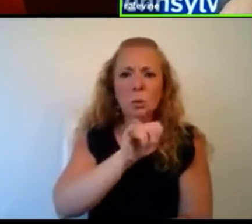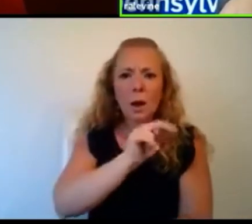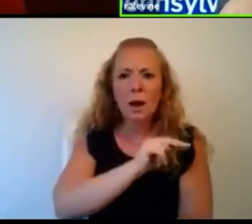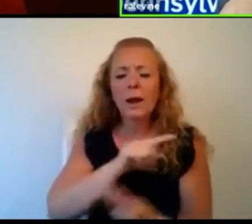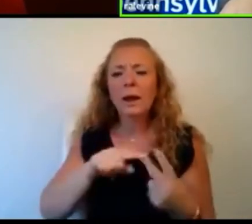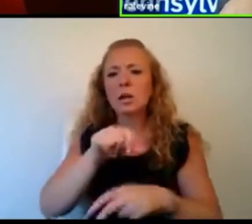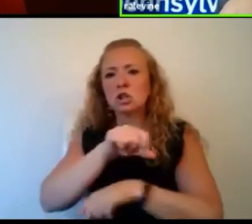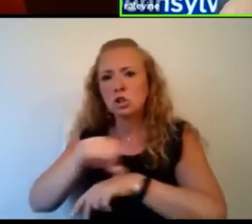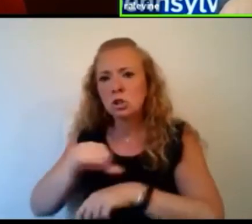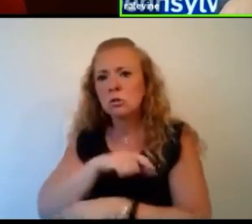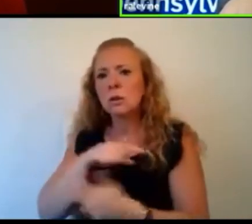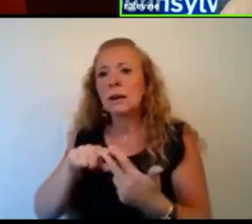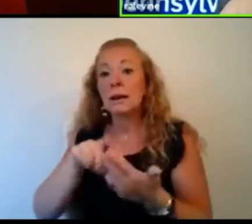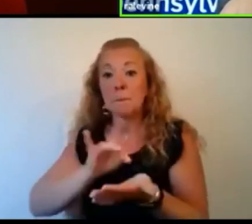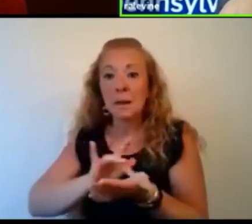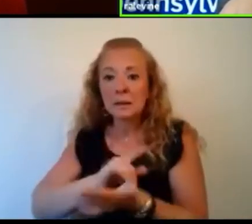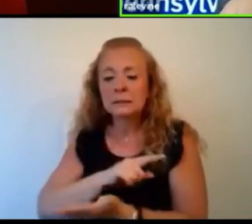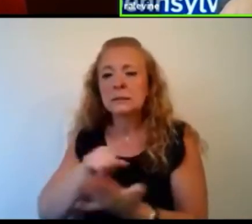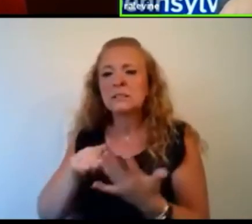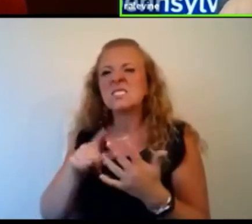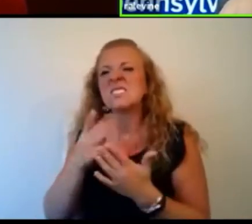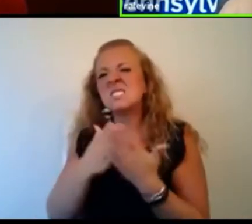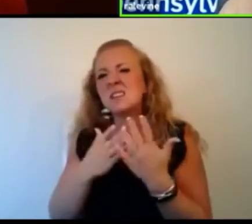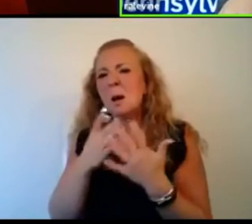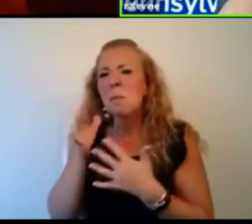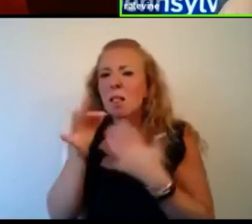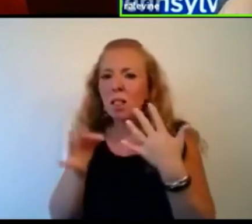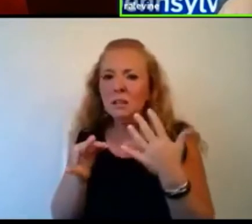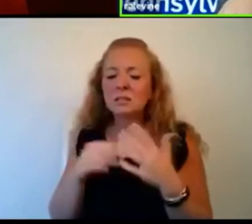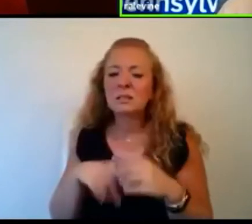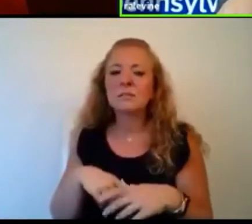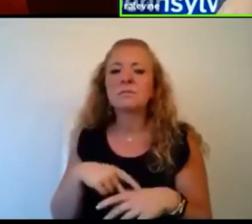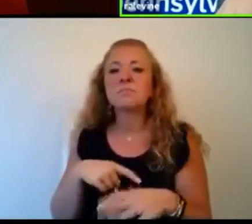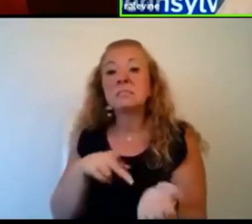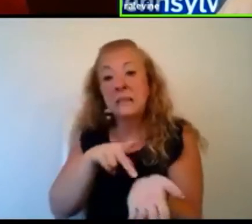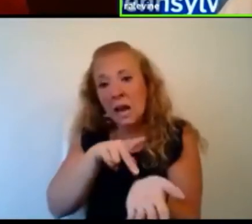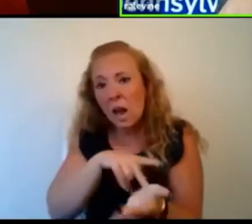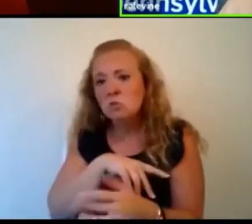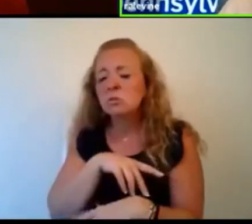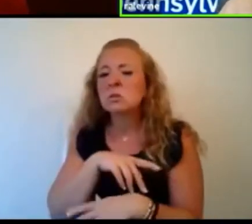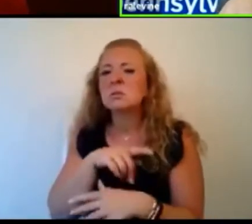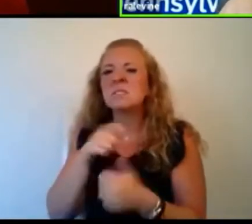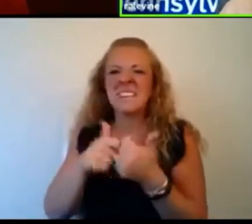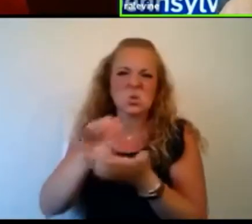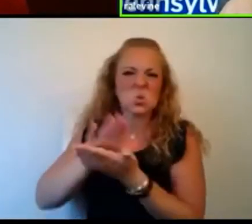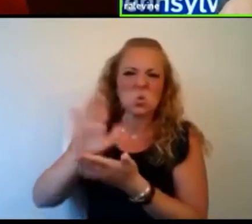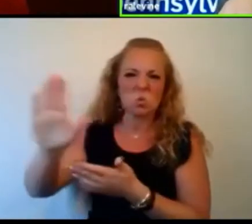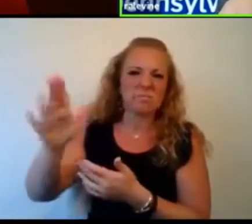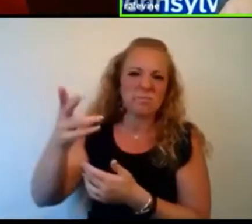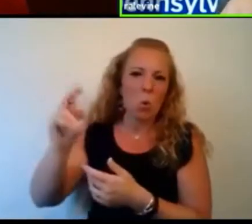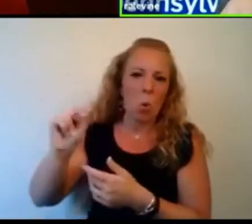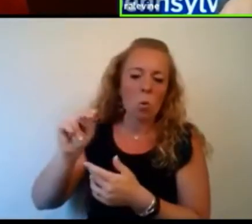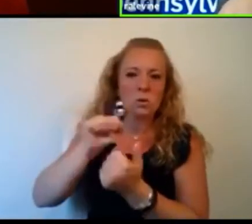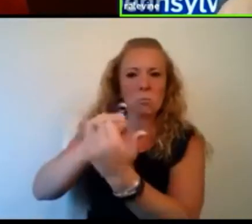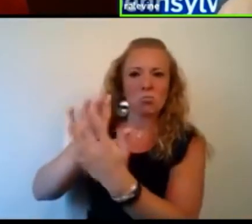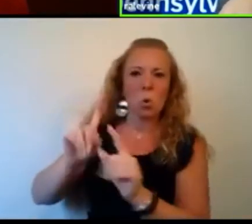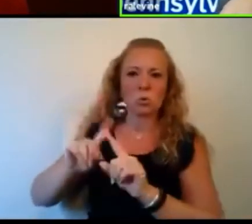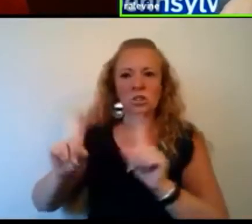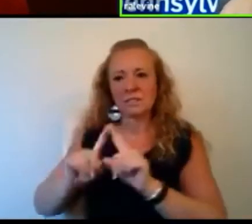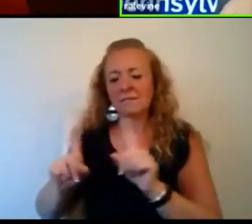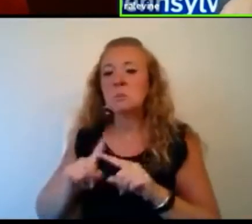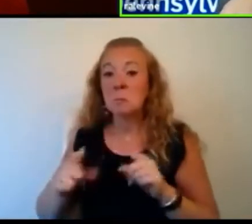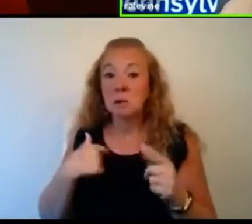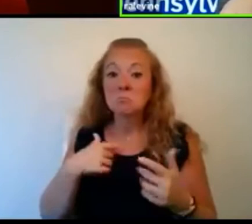you do medicine, you have some electives, you do psychiatry, uh, each school is a little bit different in terms of what's required and what's not